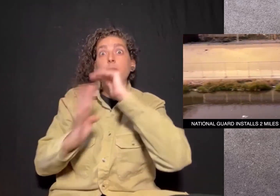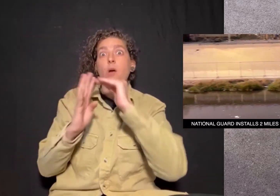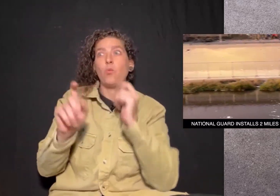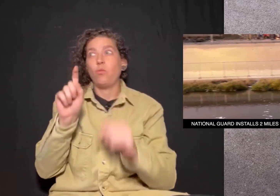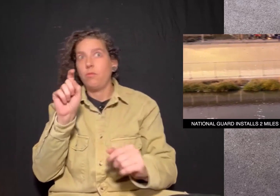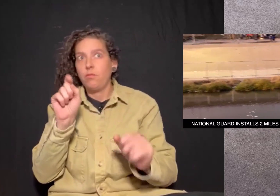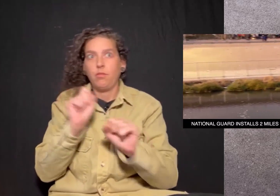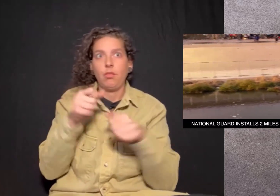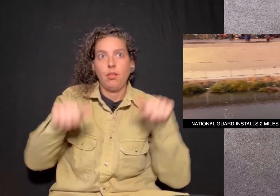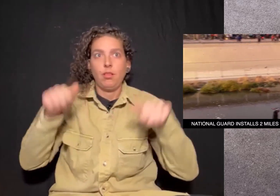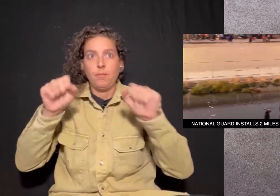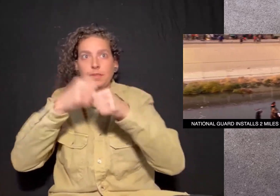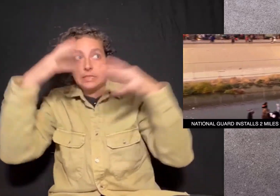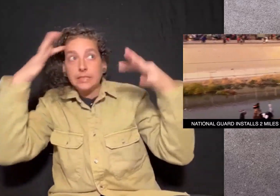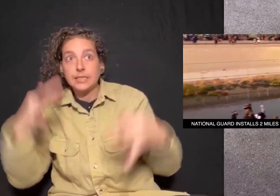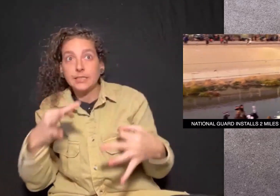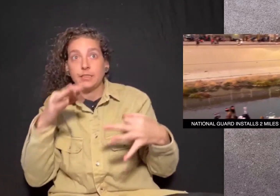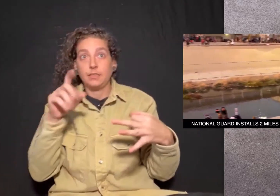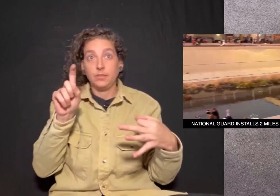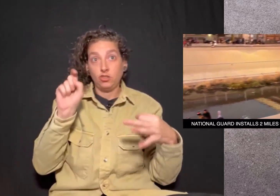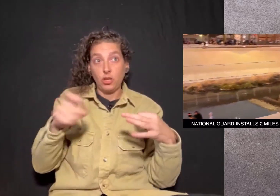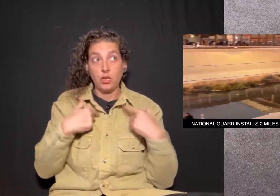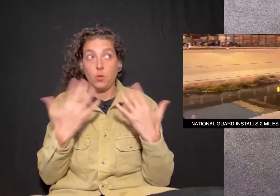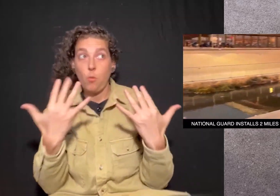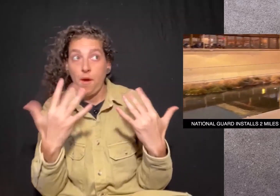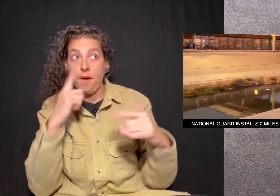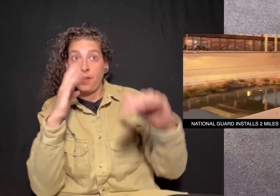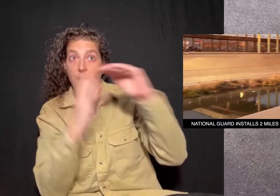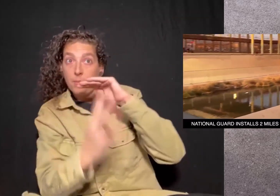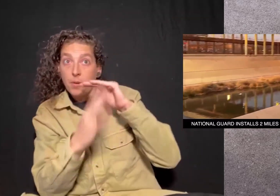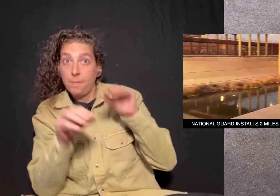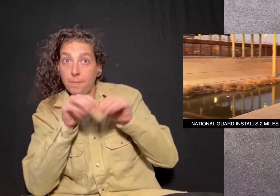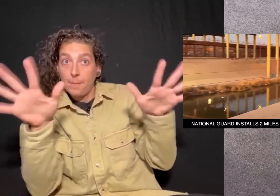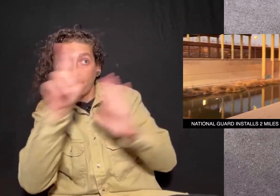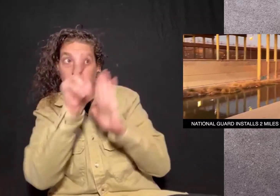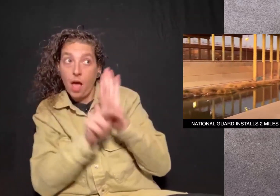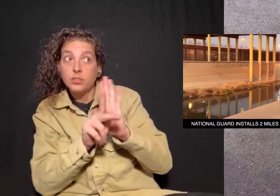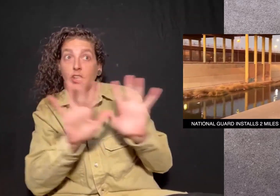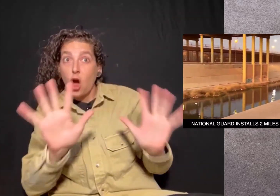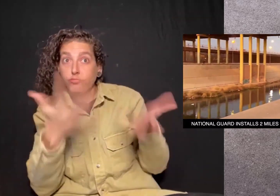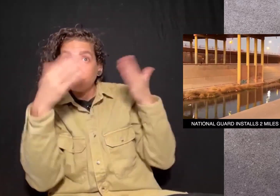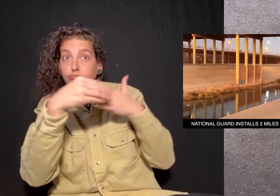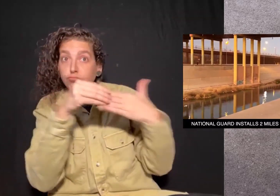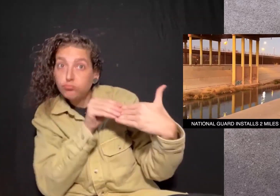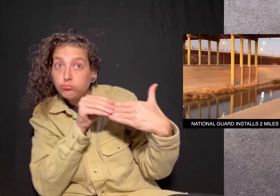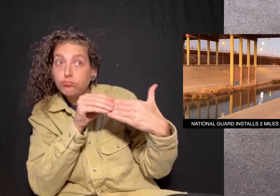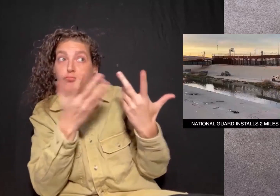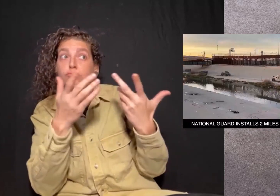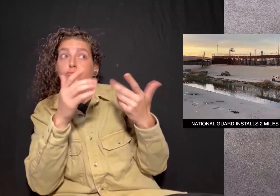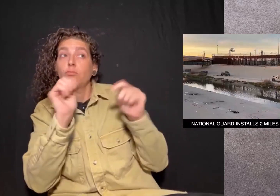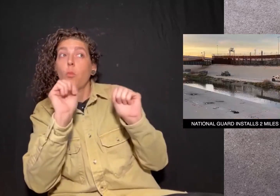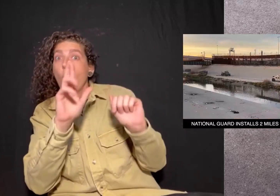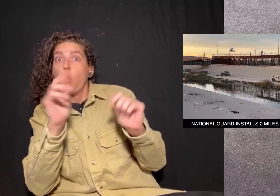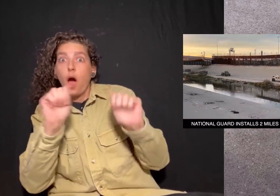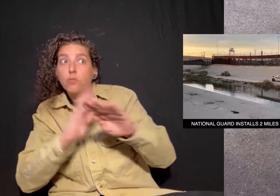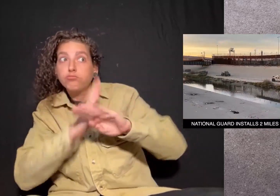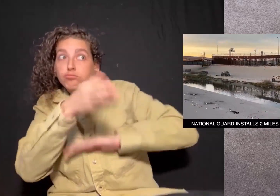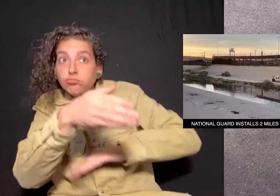And that leaves thousands of migrants to make the decision to either wait for the immigration pandemic